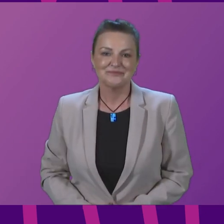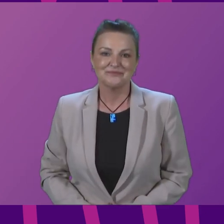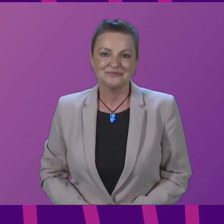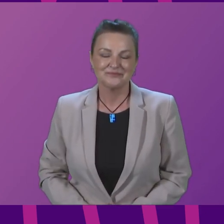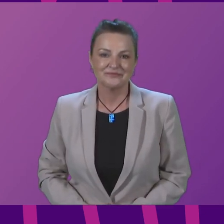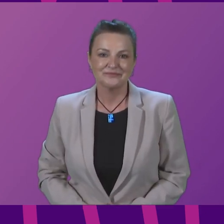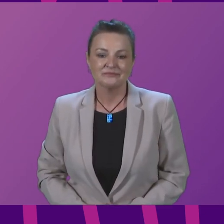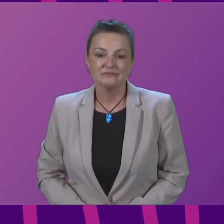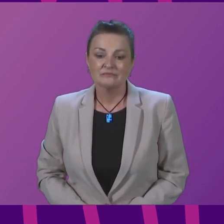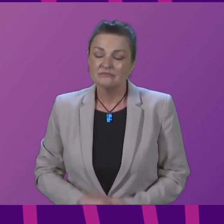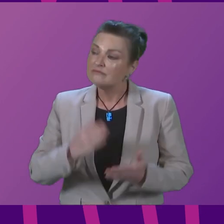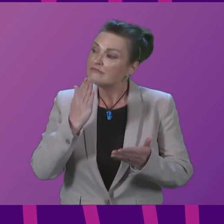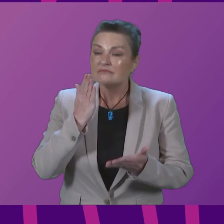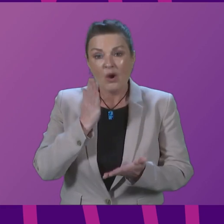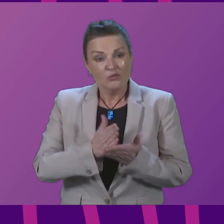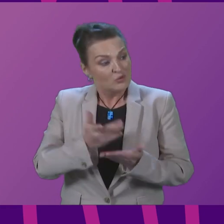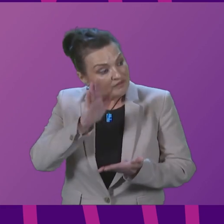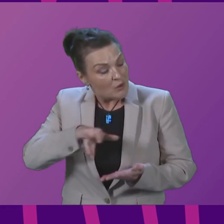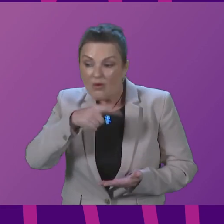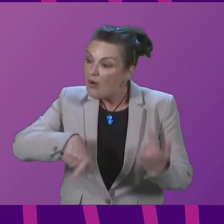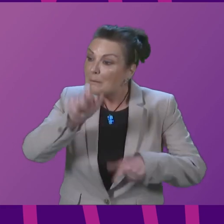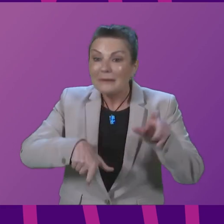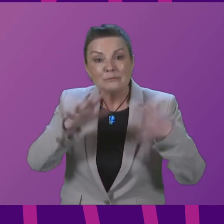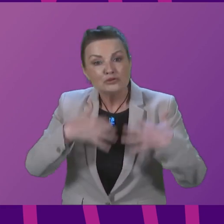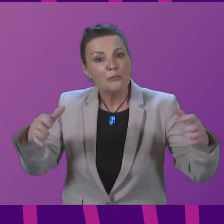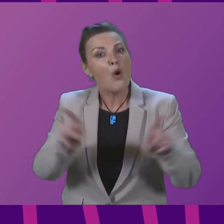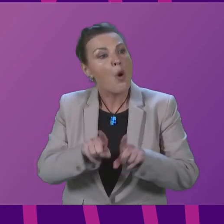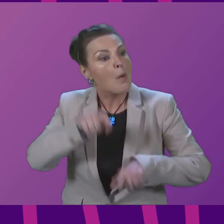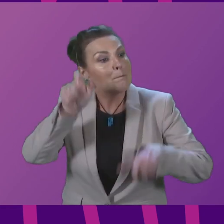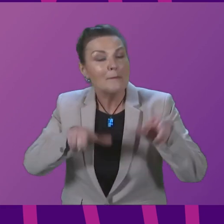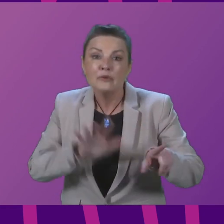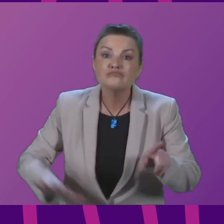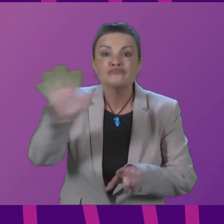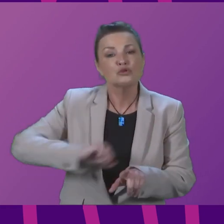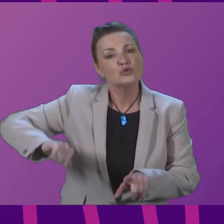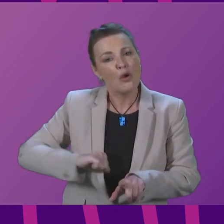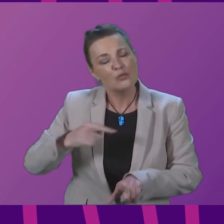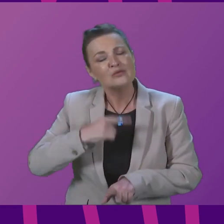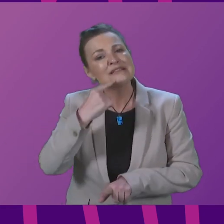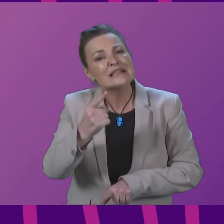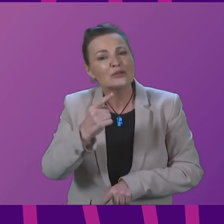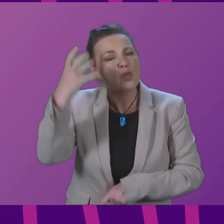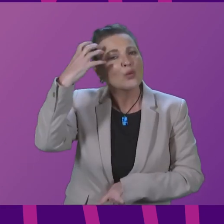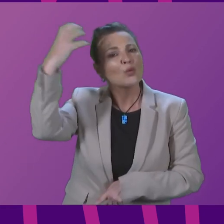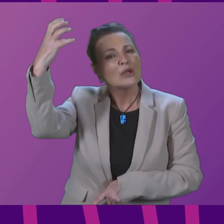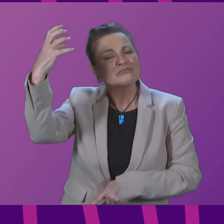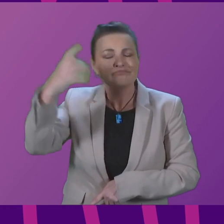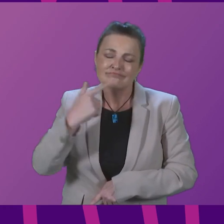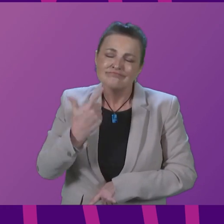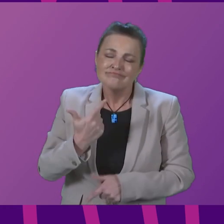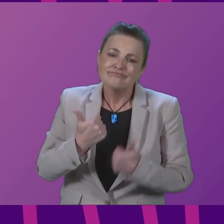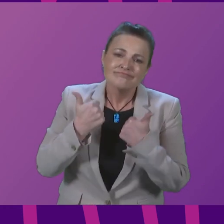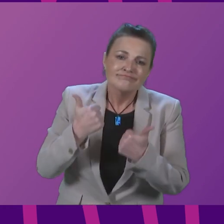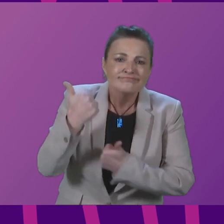On behalf of the whole Chamber and people across Scotland, send our best wishes to the monarch who has been a constant in our